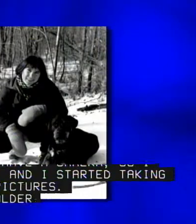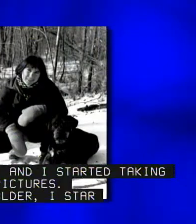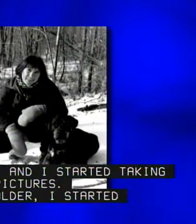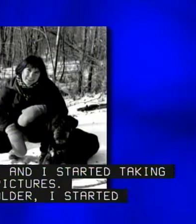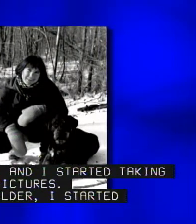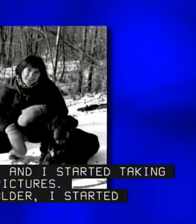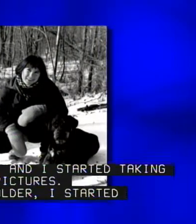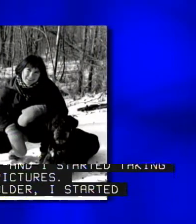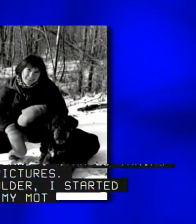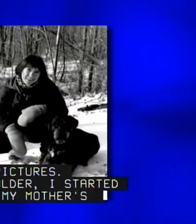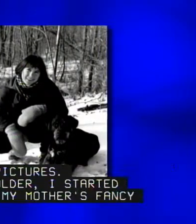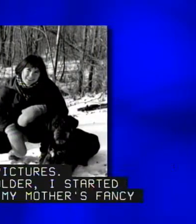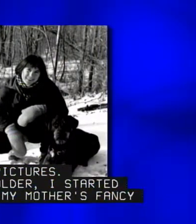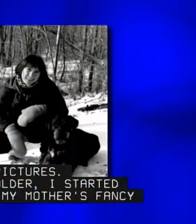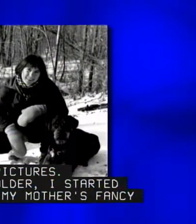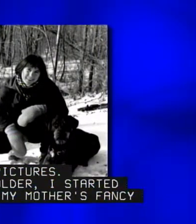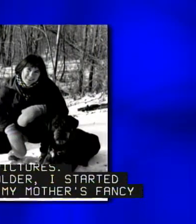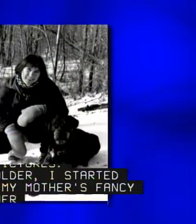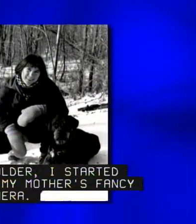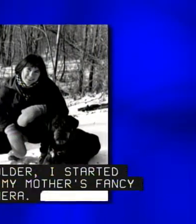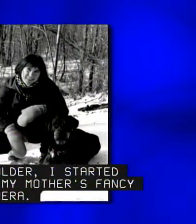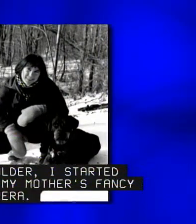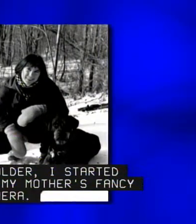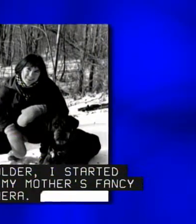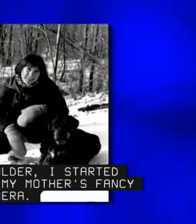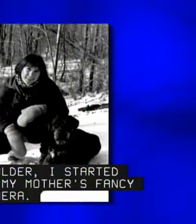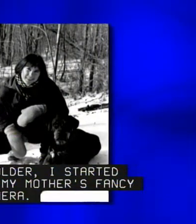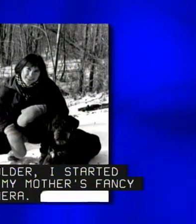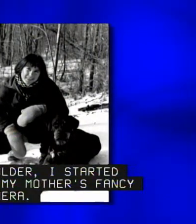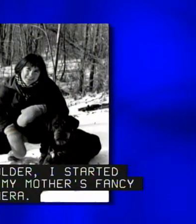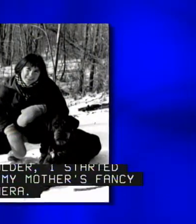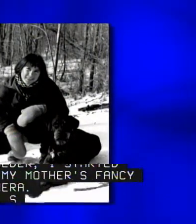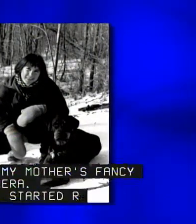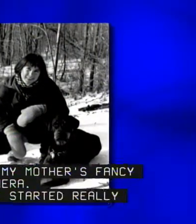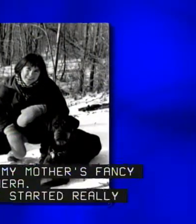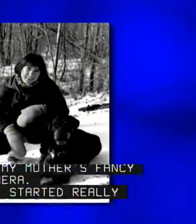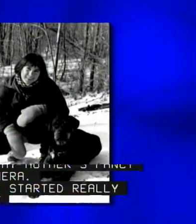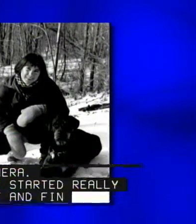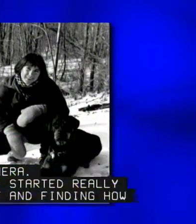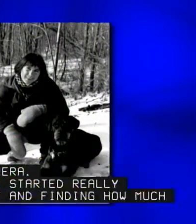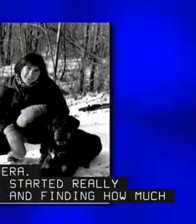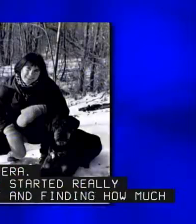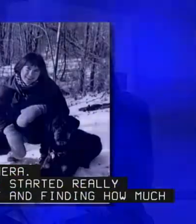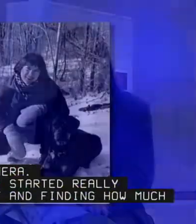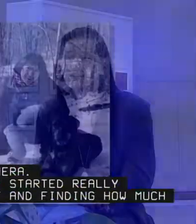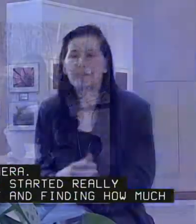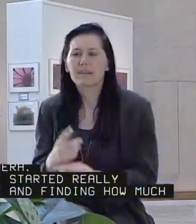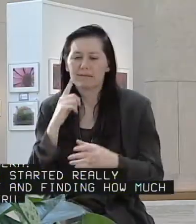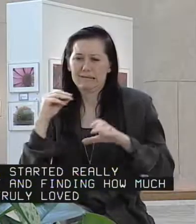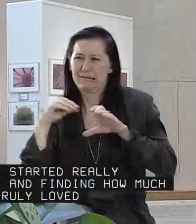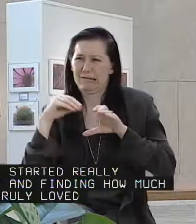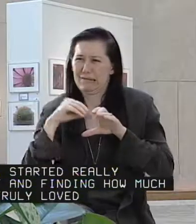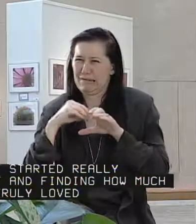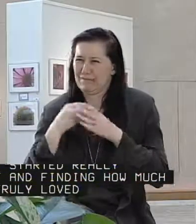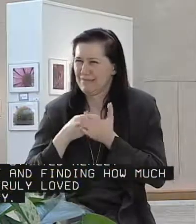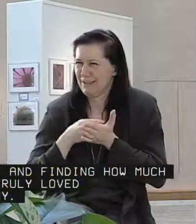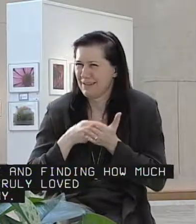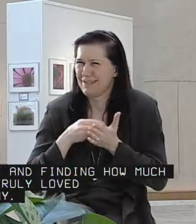older, I started borrowing my mother's fancy German camera. And then I started really taking off and finding how much I really, truly love photography. And I